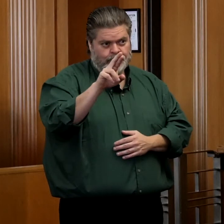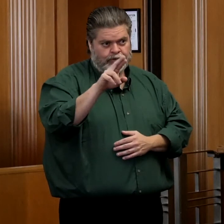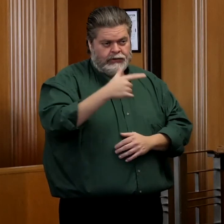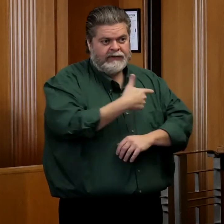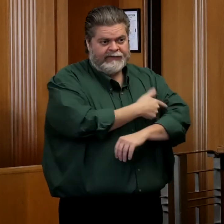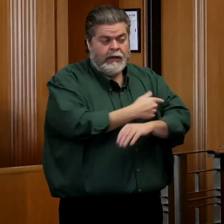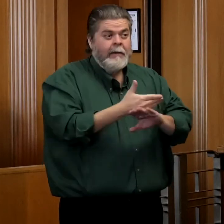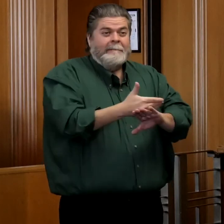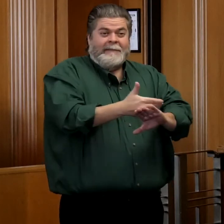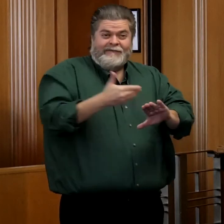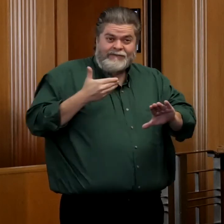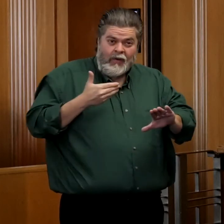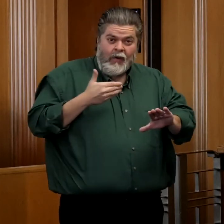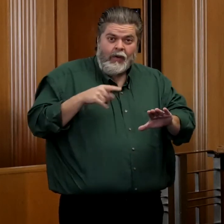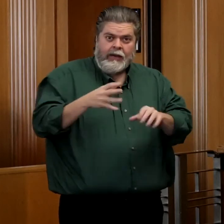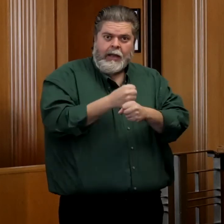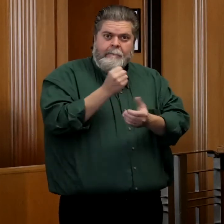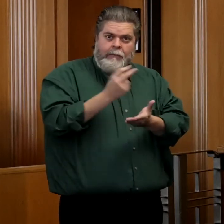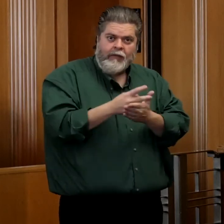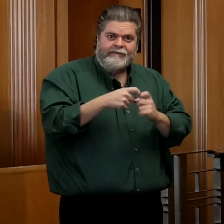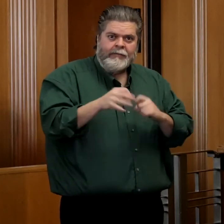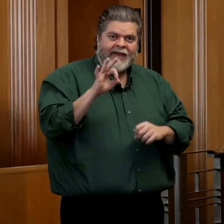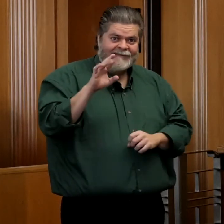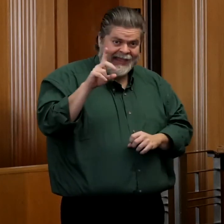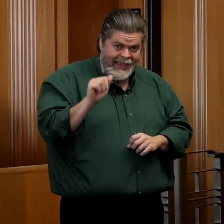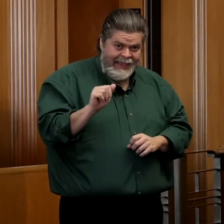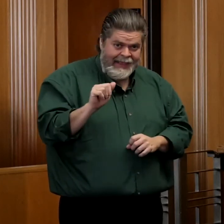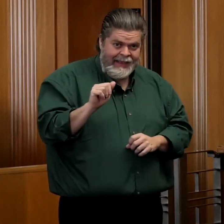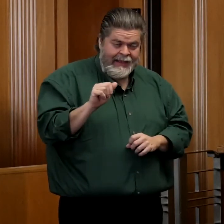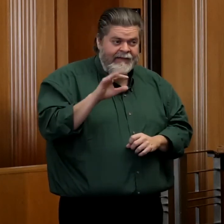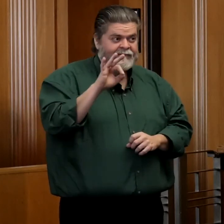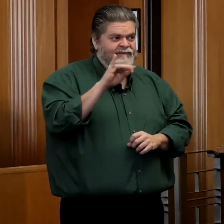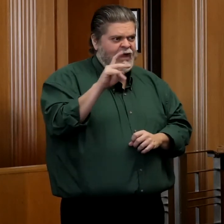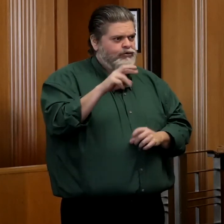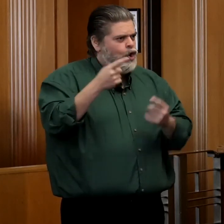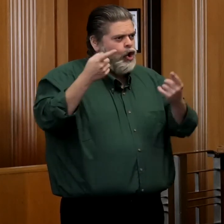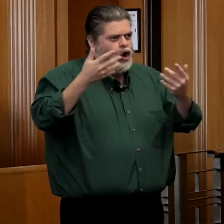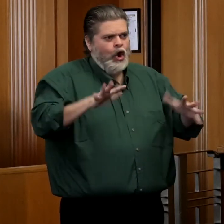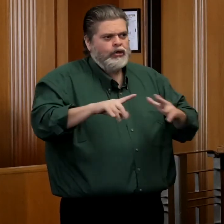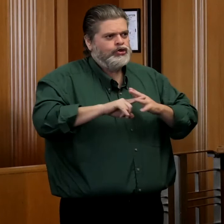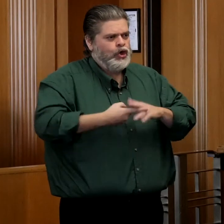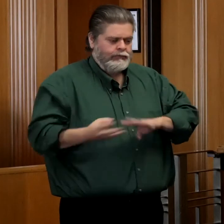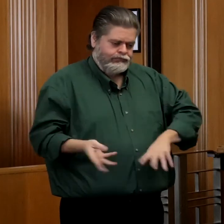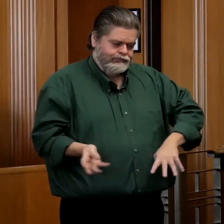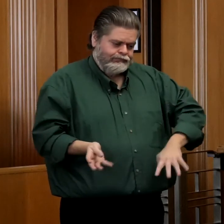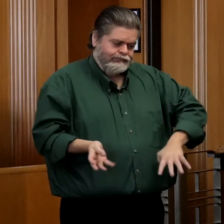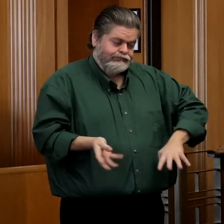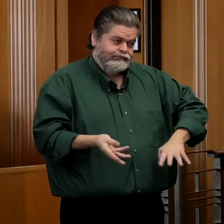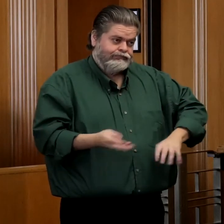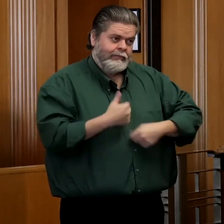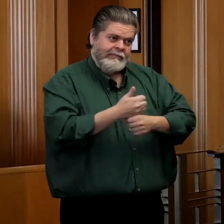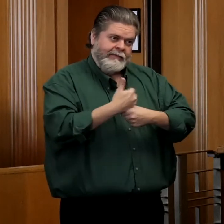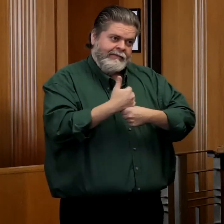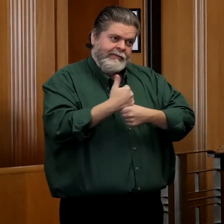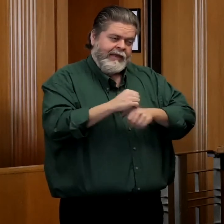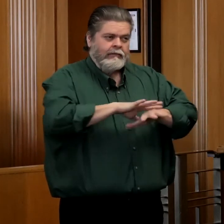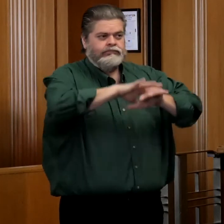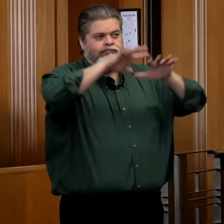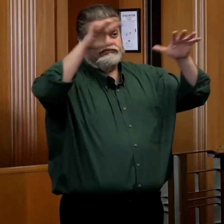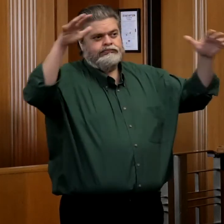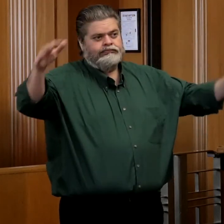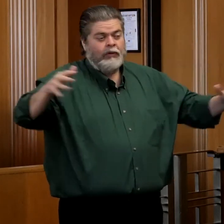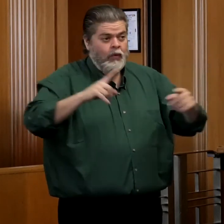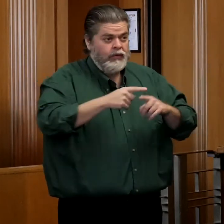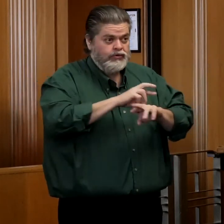before it's received approval from the FDA, Pfizer has already been mass producing the vaccine. That way,